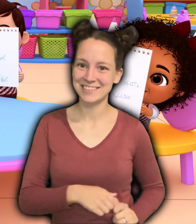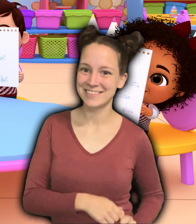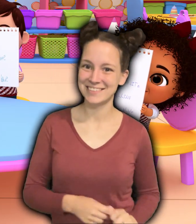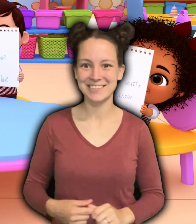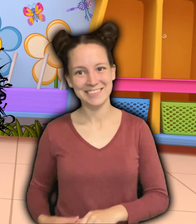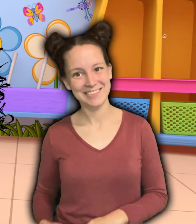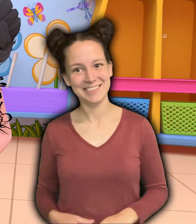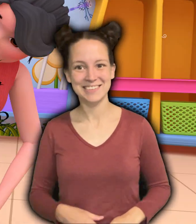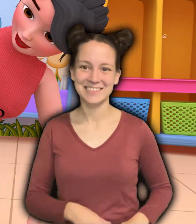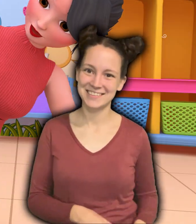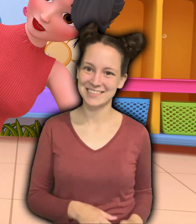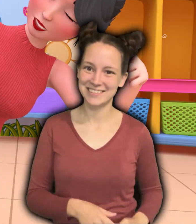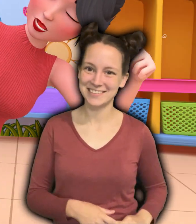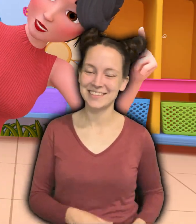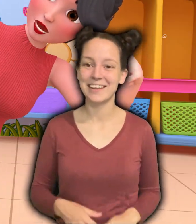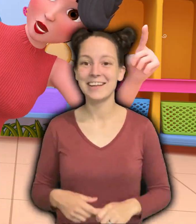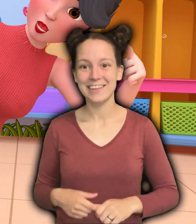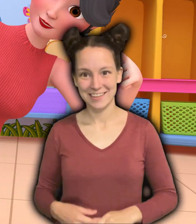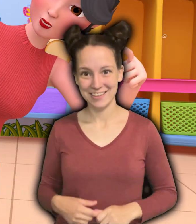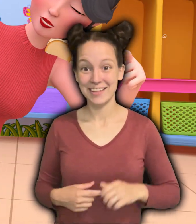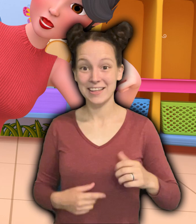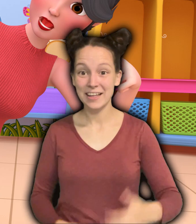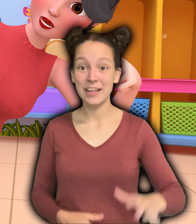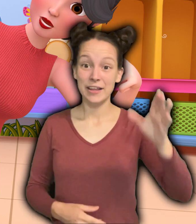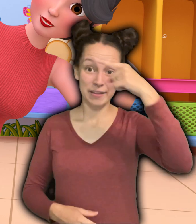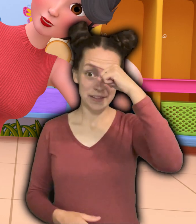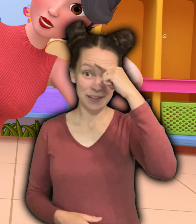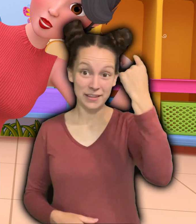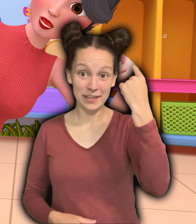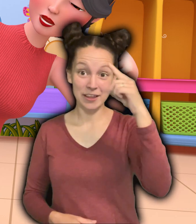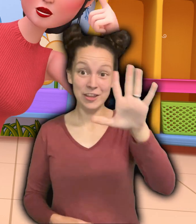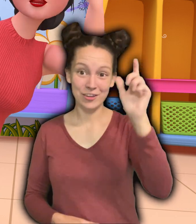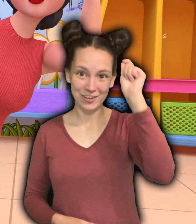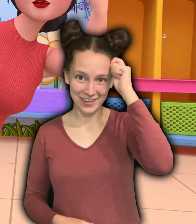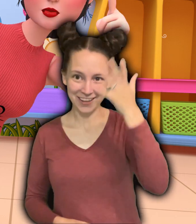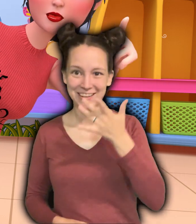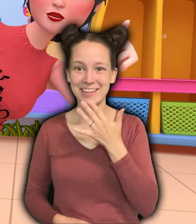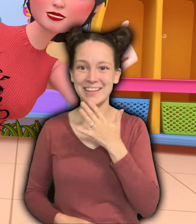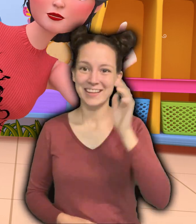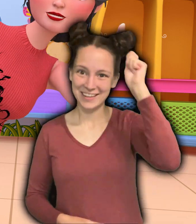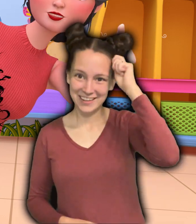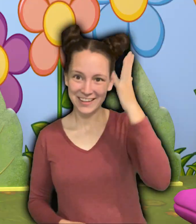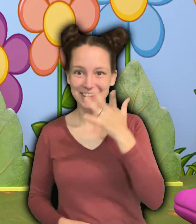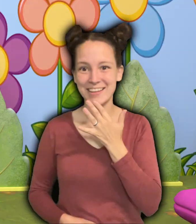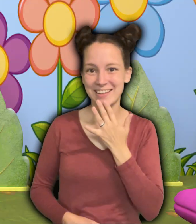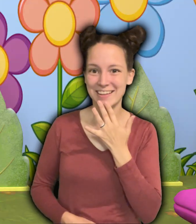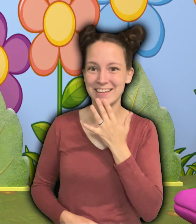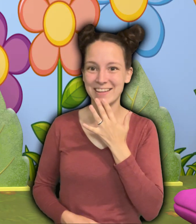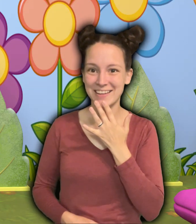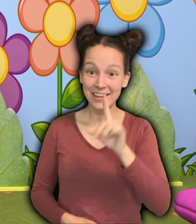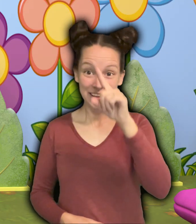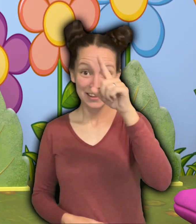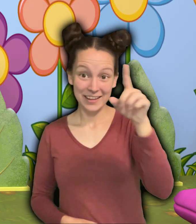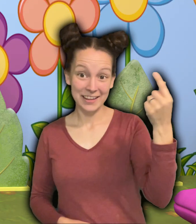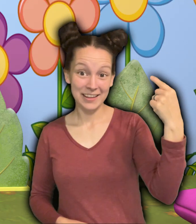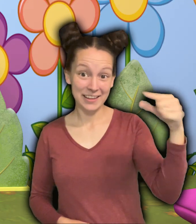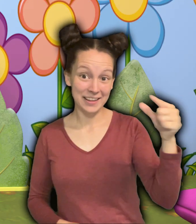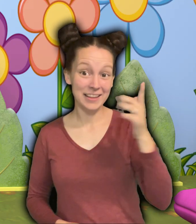Black is the color of your hair, of your hair Green is the grass over there, over